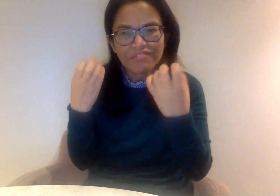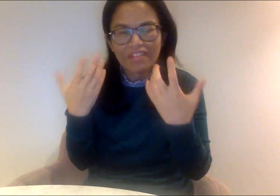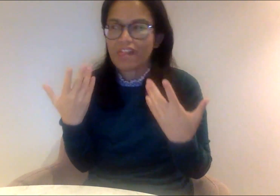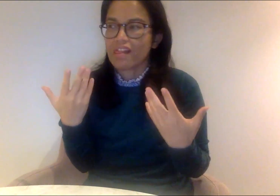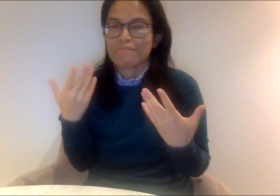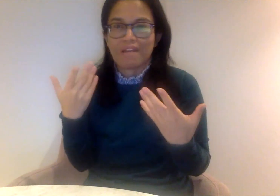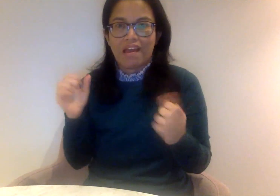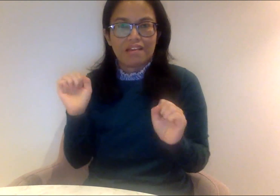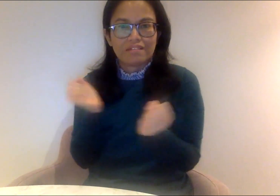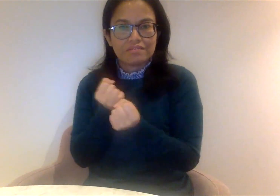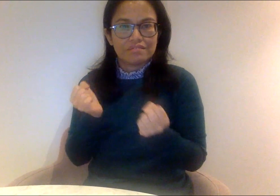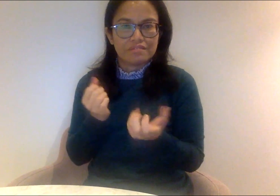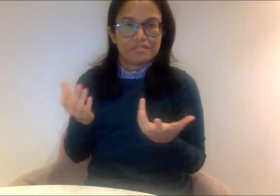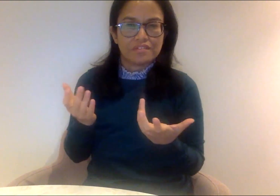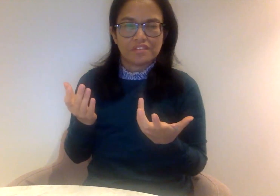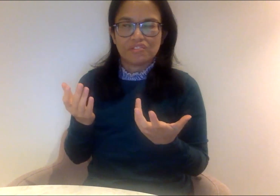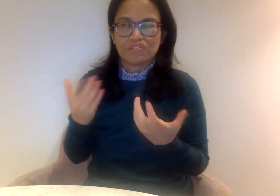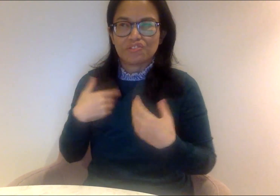became very frustrated in my environment.